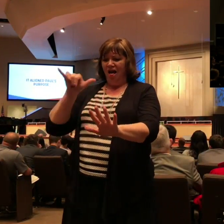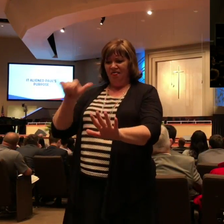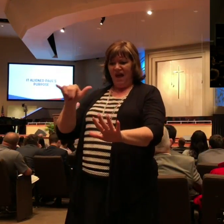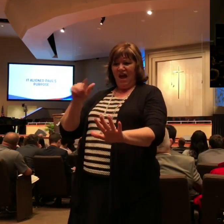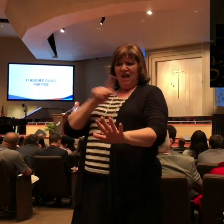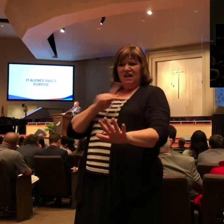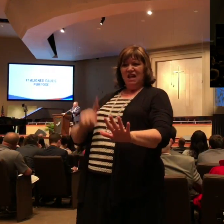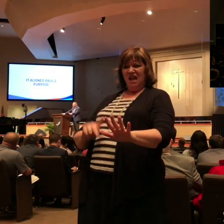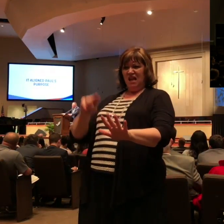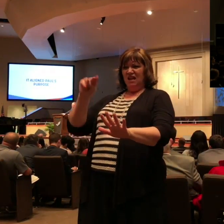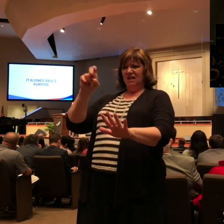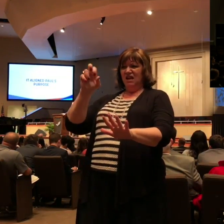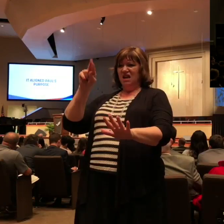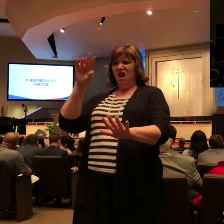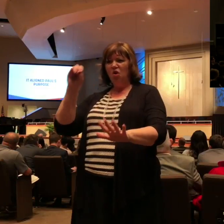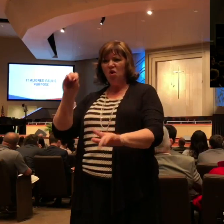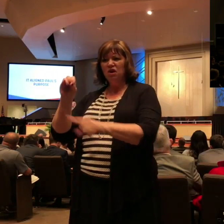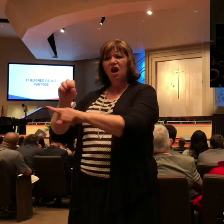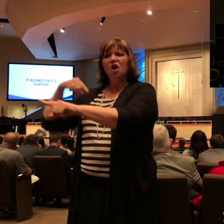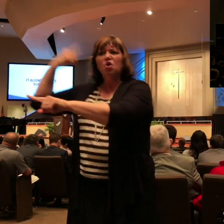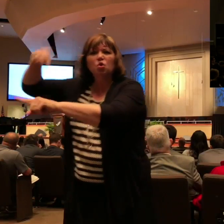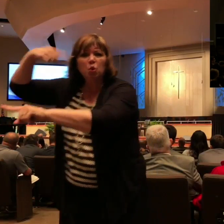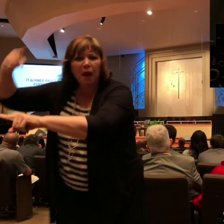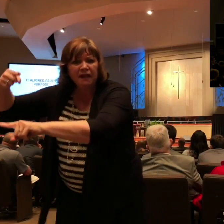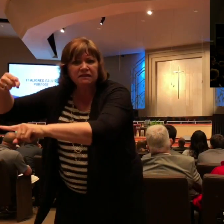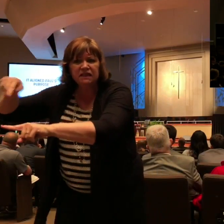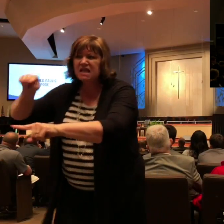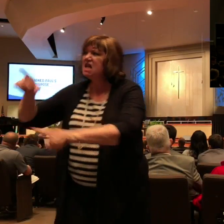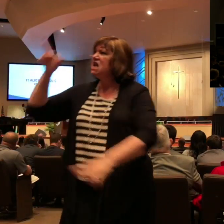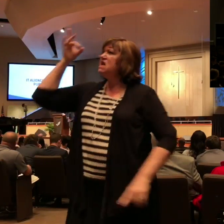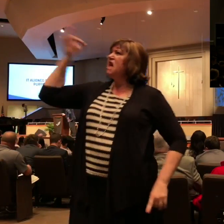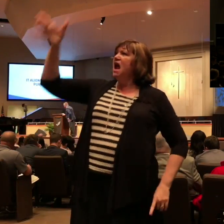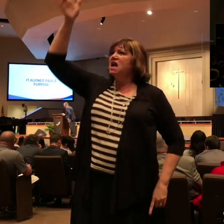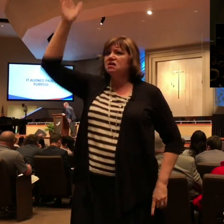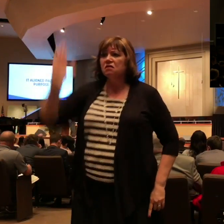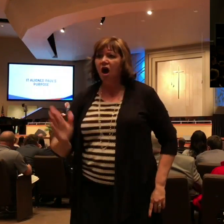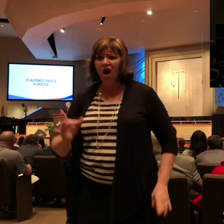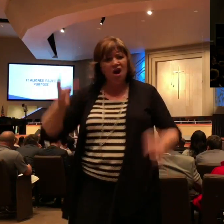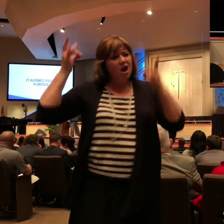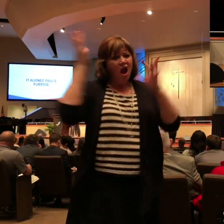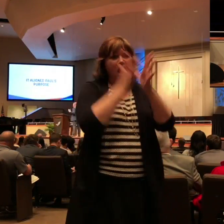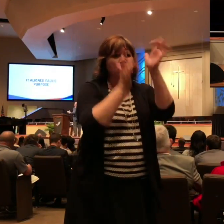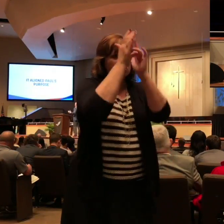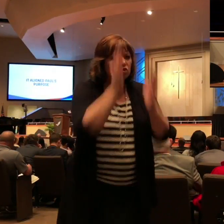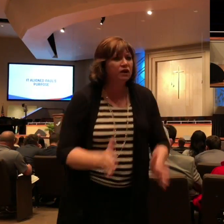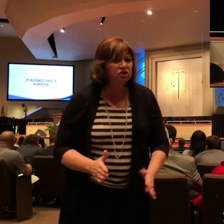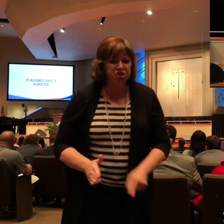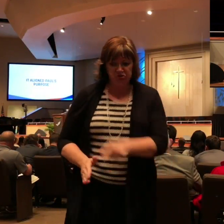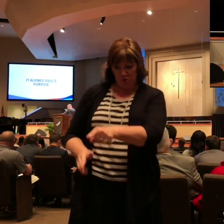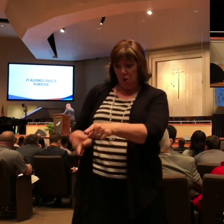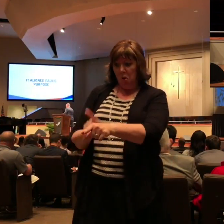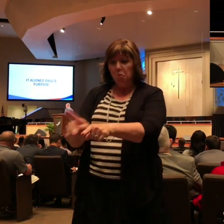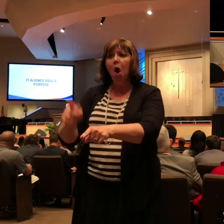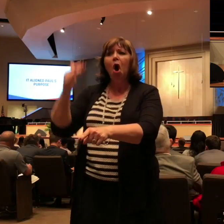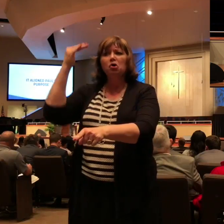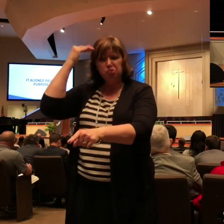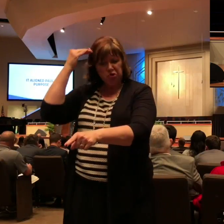thought he was God he hated Christians I mean it basically was facing certain death what was Paul's spirit let me get in there